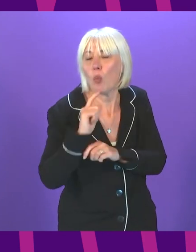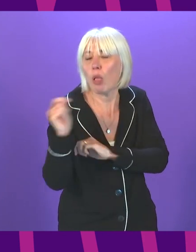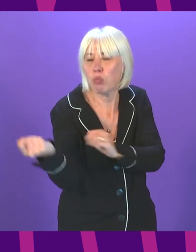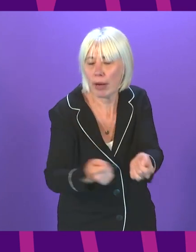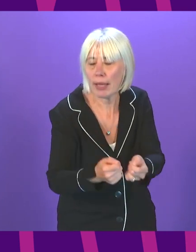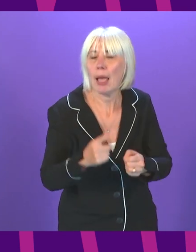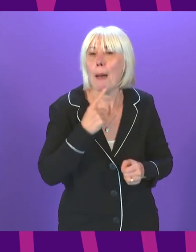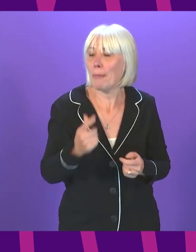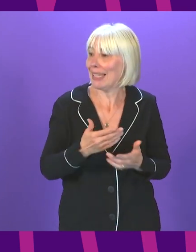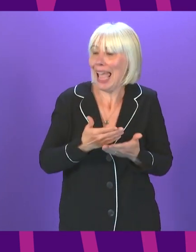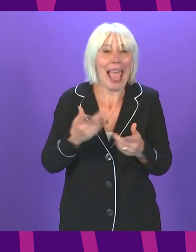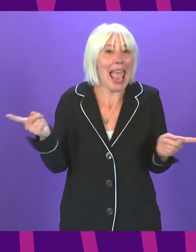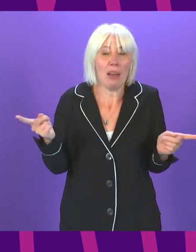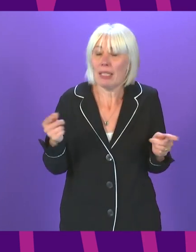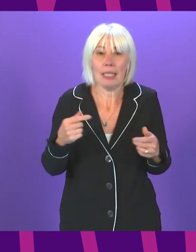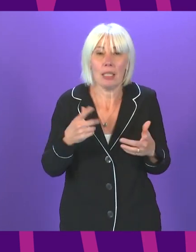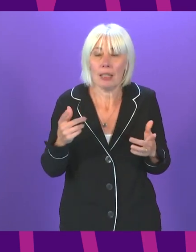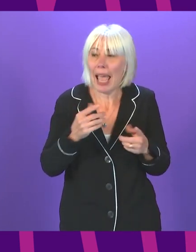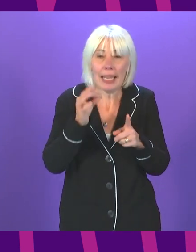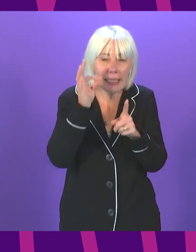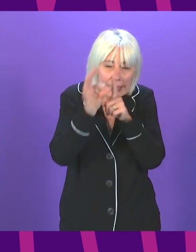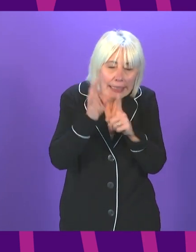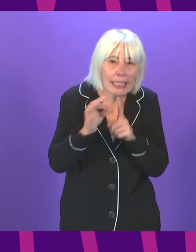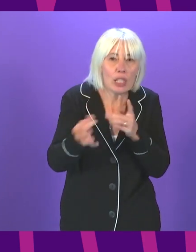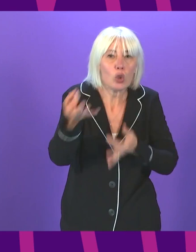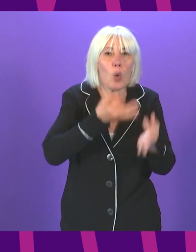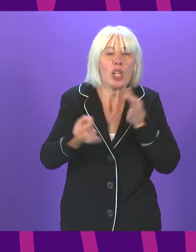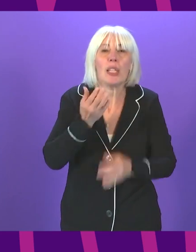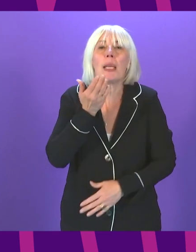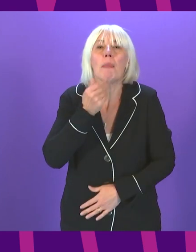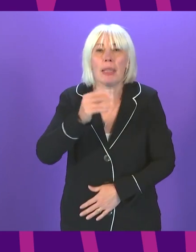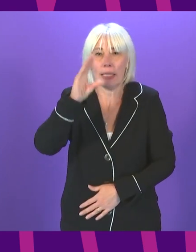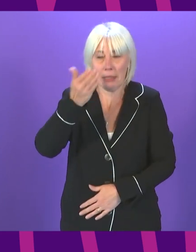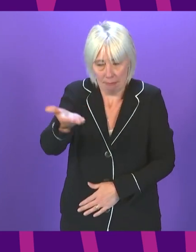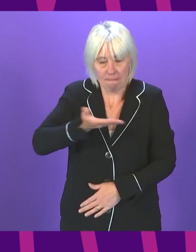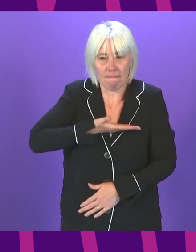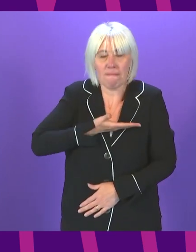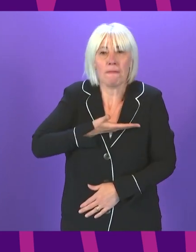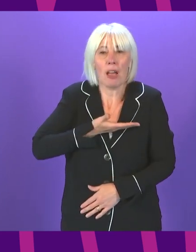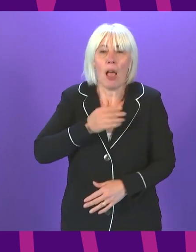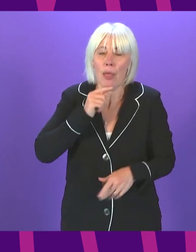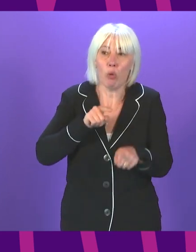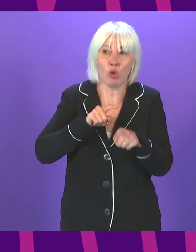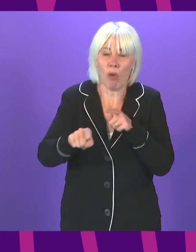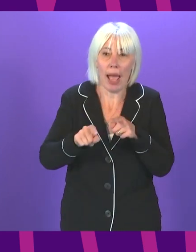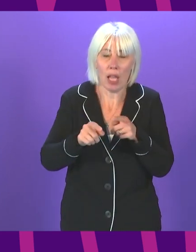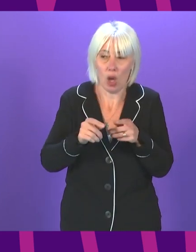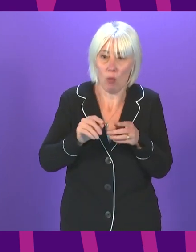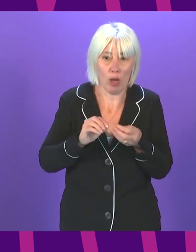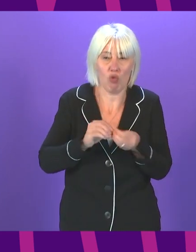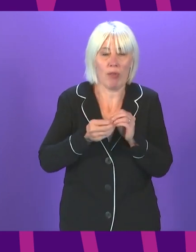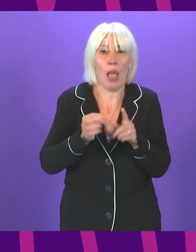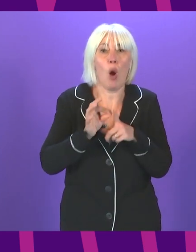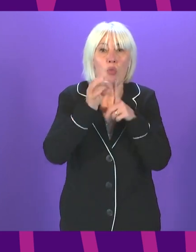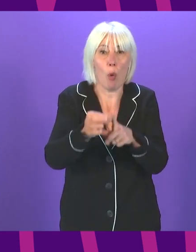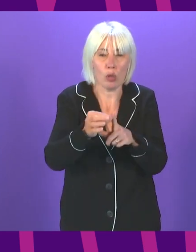members across the Chamber who have practical or detailed questions right now to send those to us. And we will try, as we develop these proposals, to make sure that